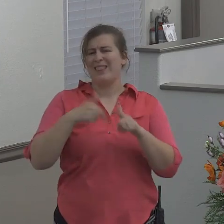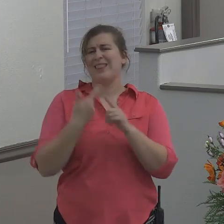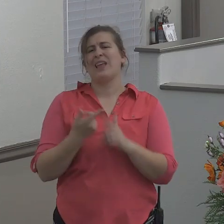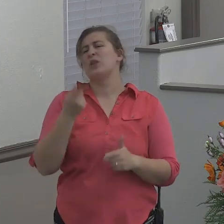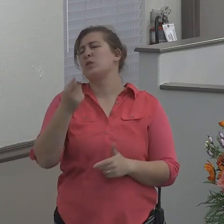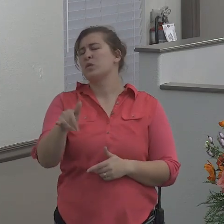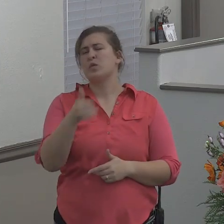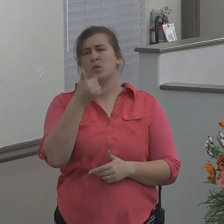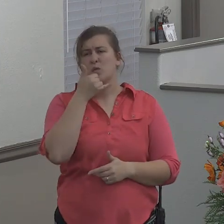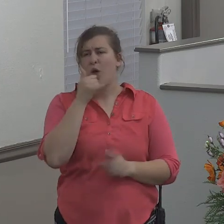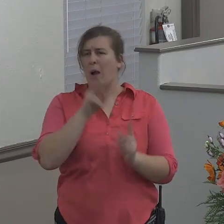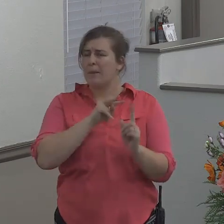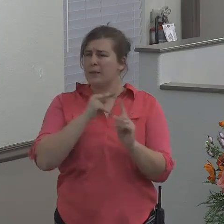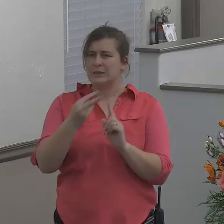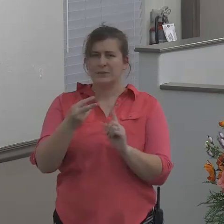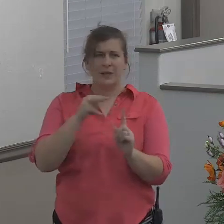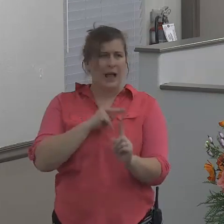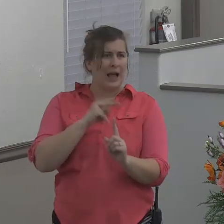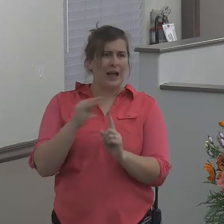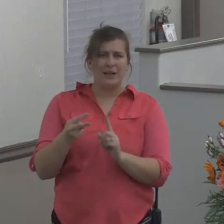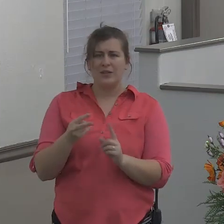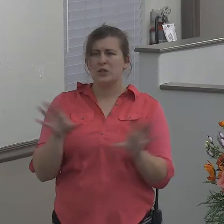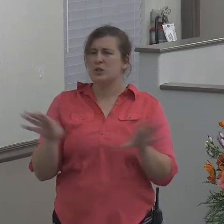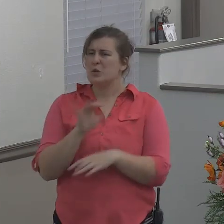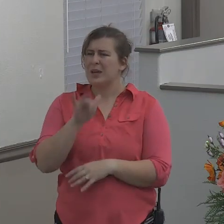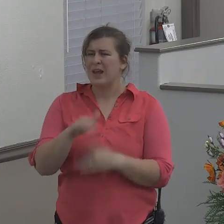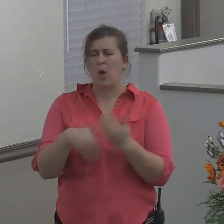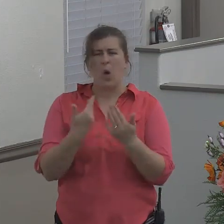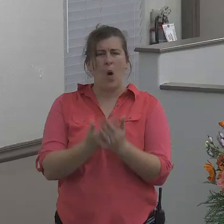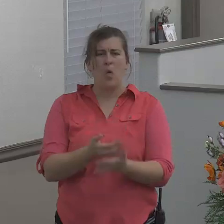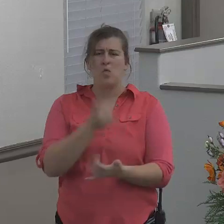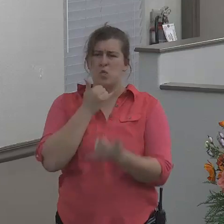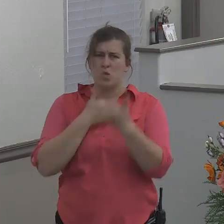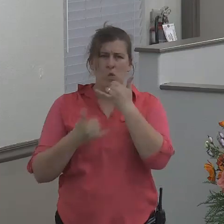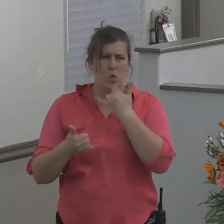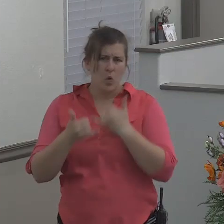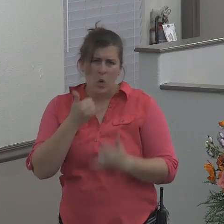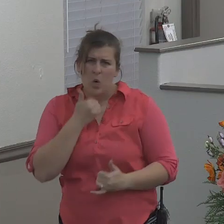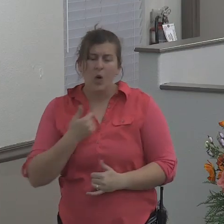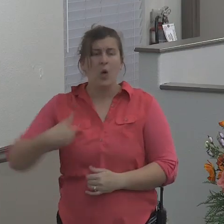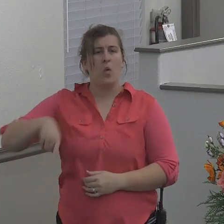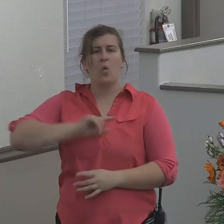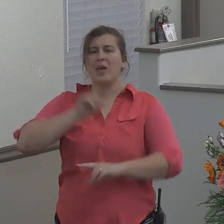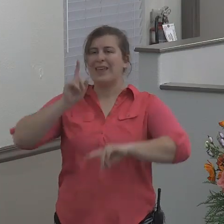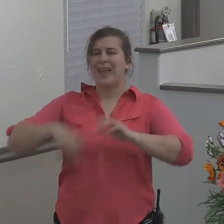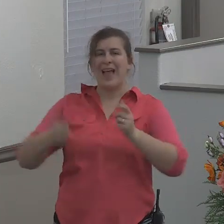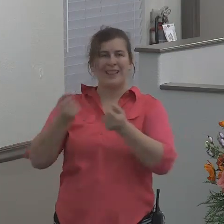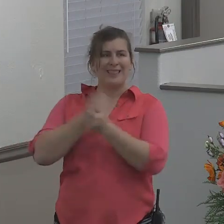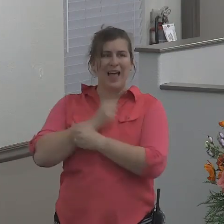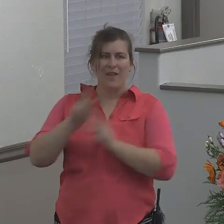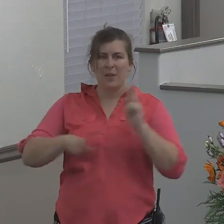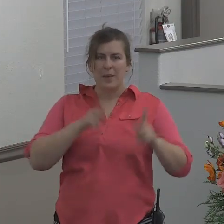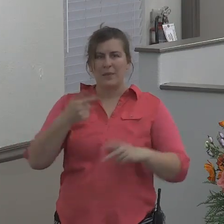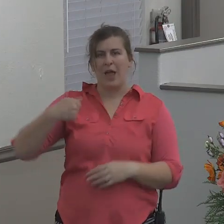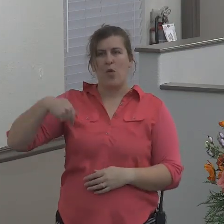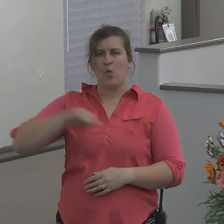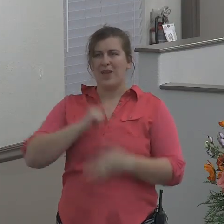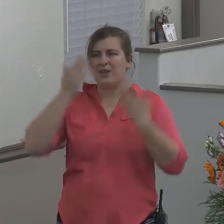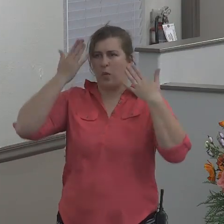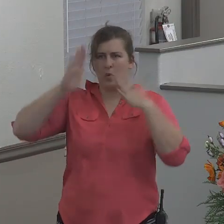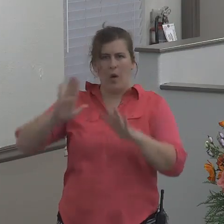whole wrong you're doing it wrong we can't love people that we don't know